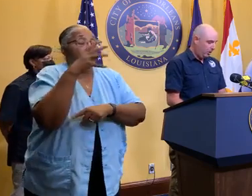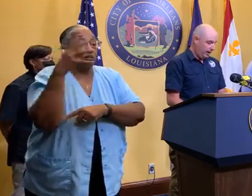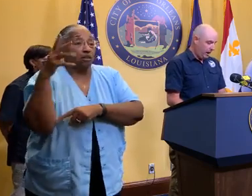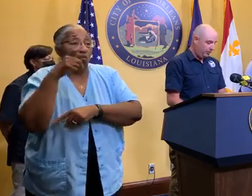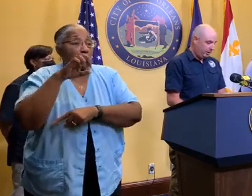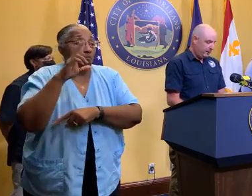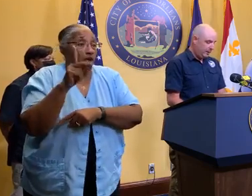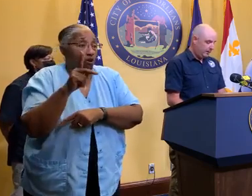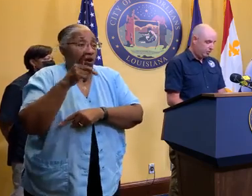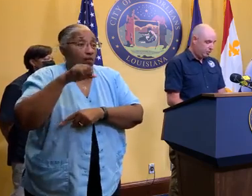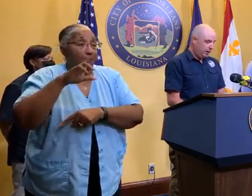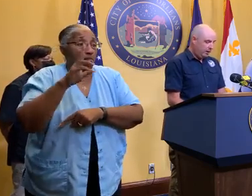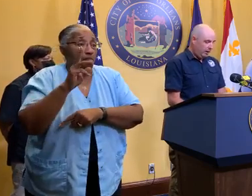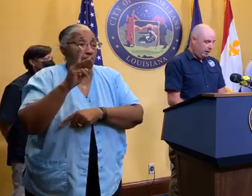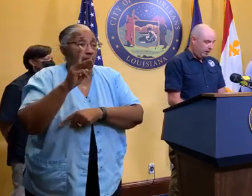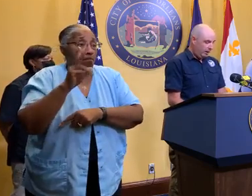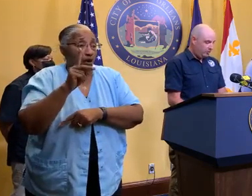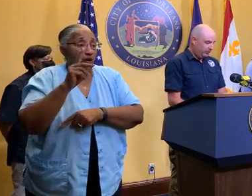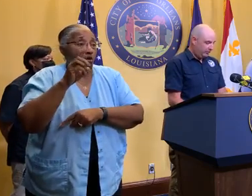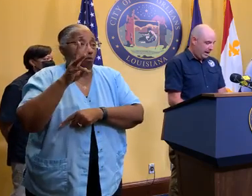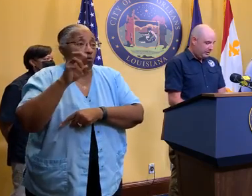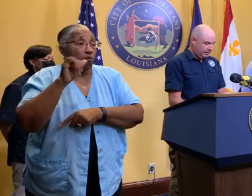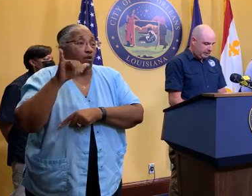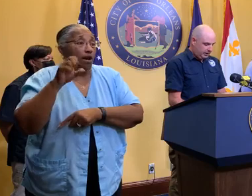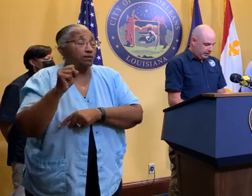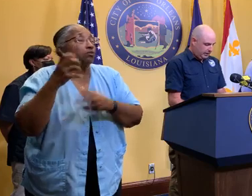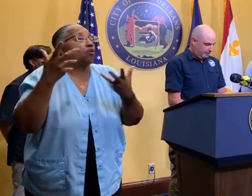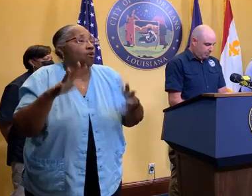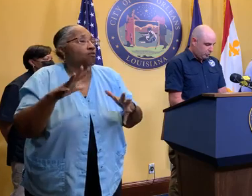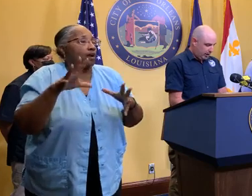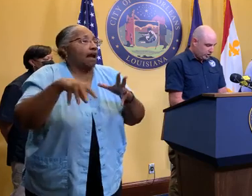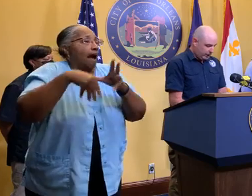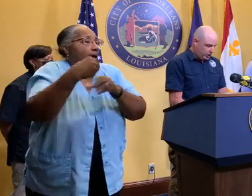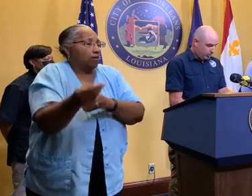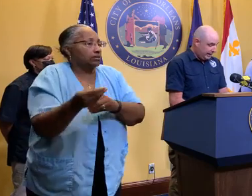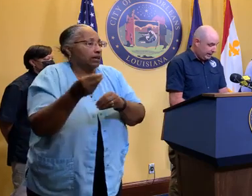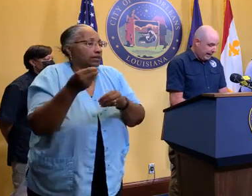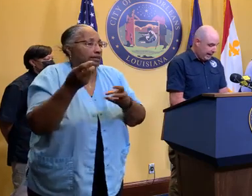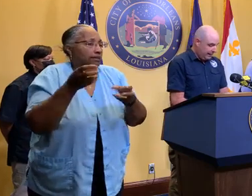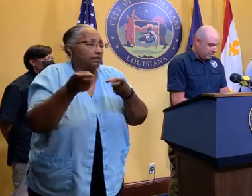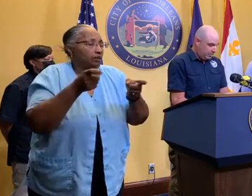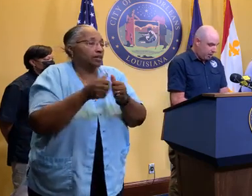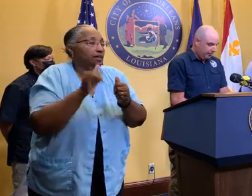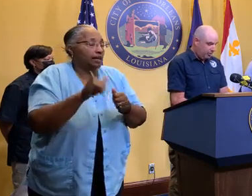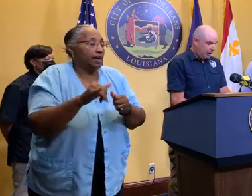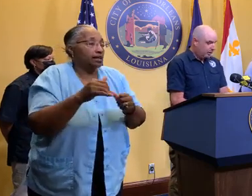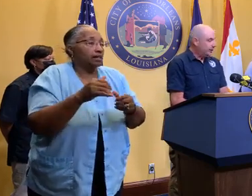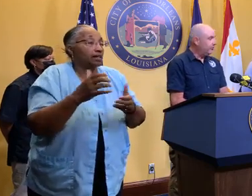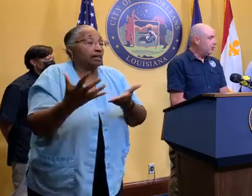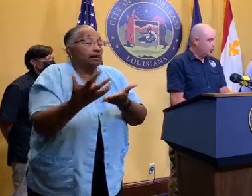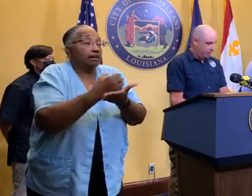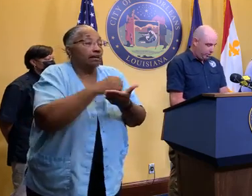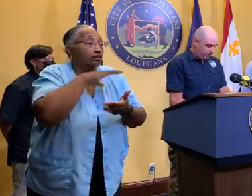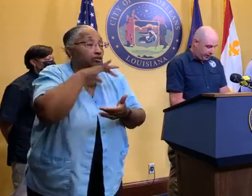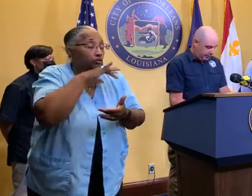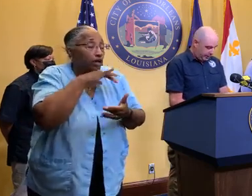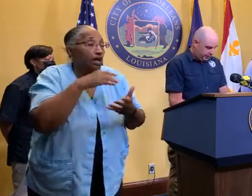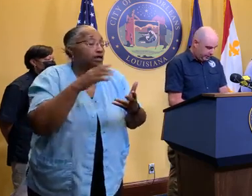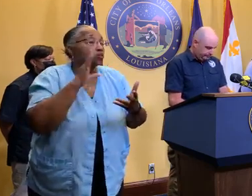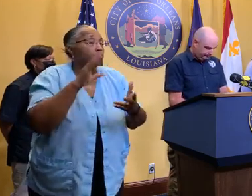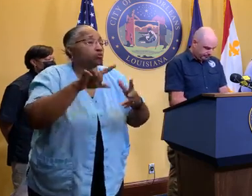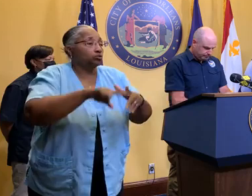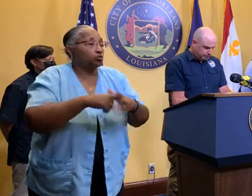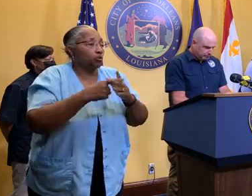Parkways are already out there beginning to address that. Trash collection will begin at 8 a.m. tomorrow for regularly scheduled Thursday